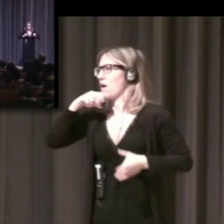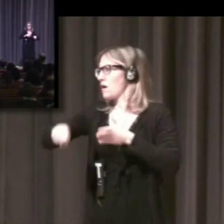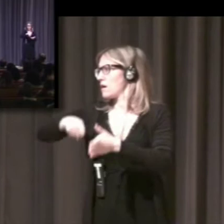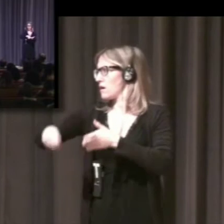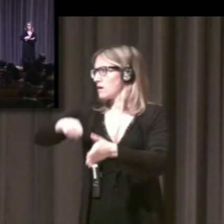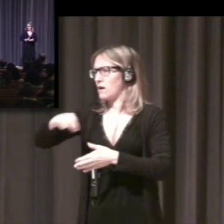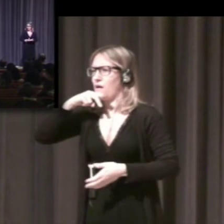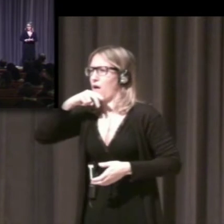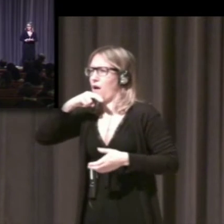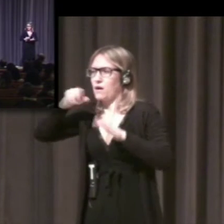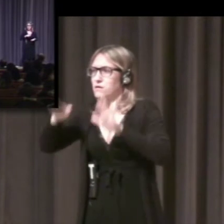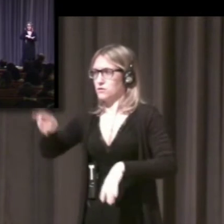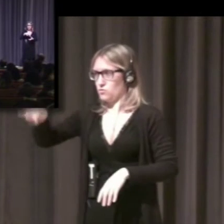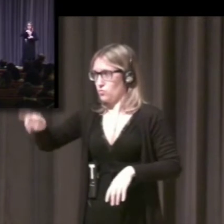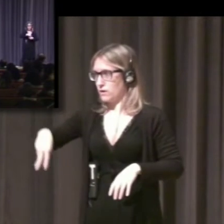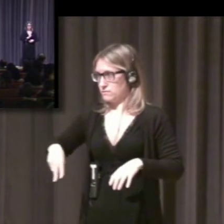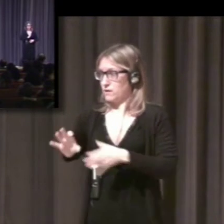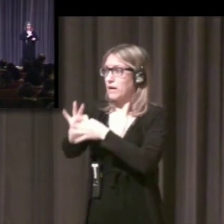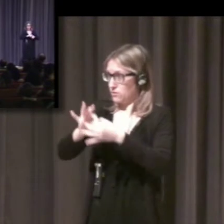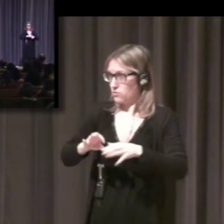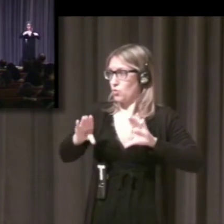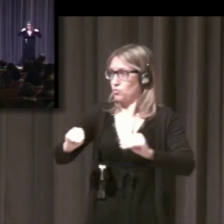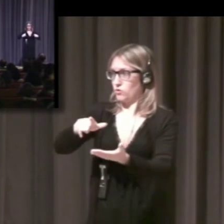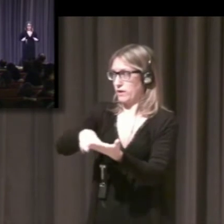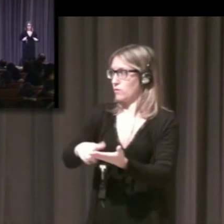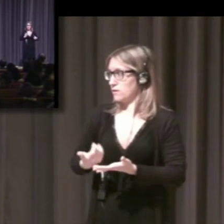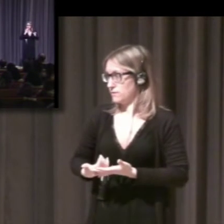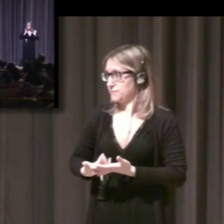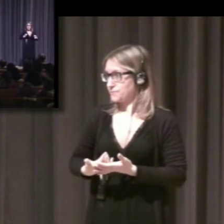personality. It would be a lessening of your identity.